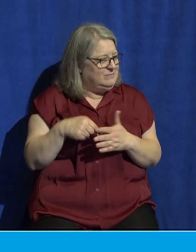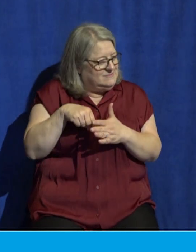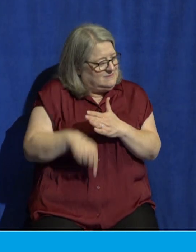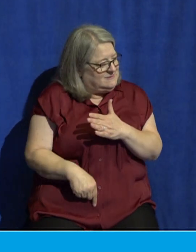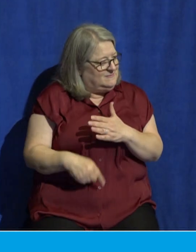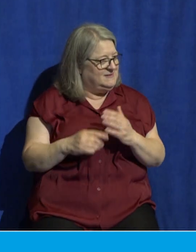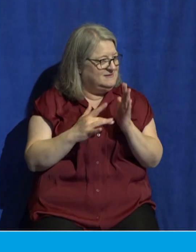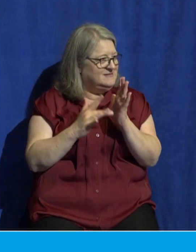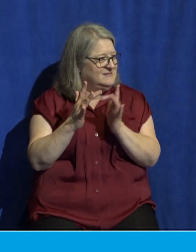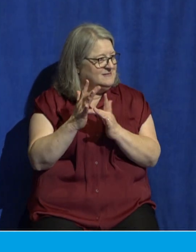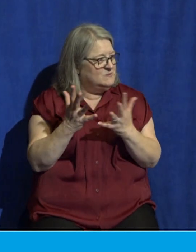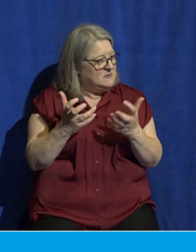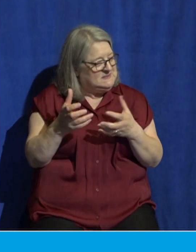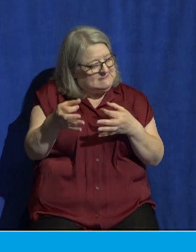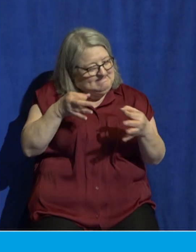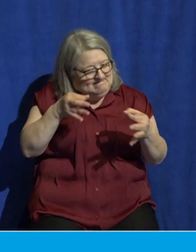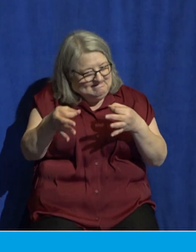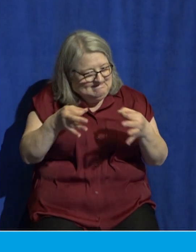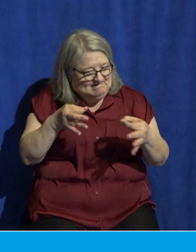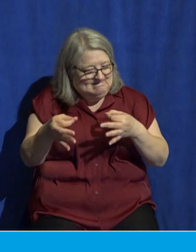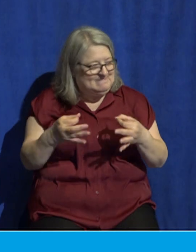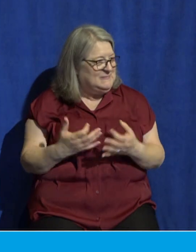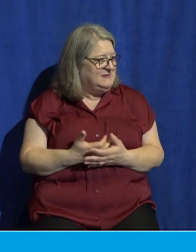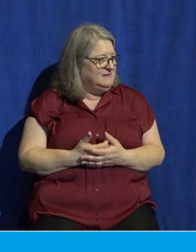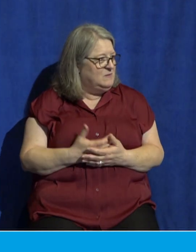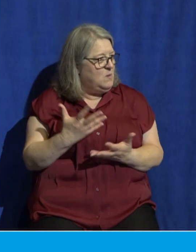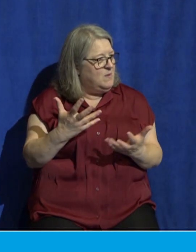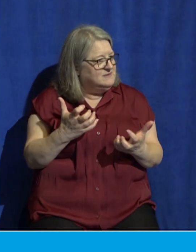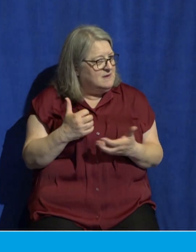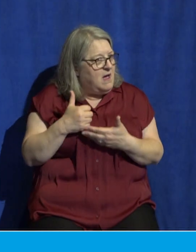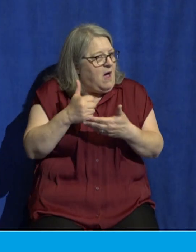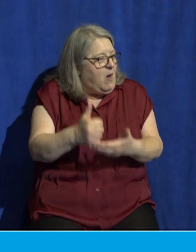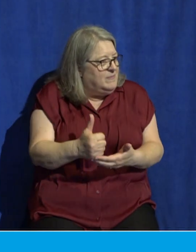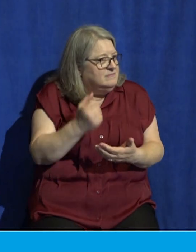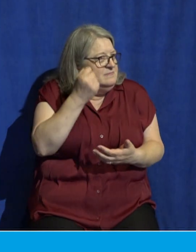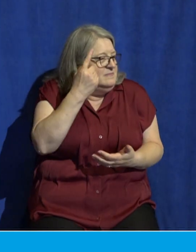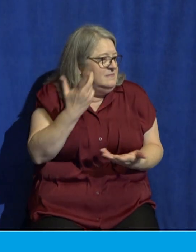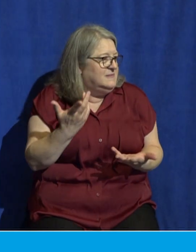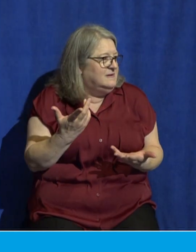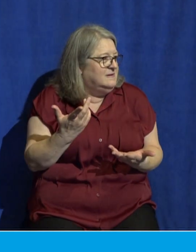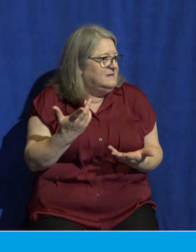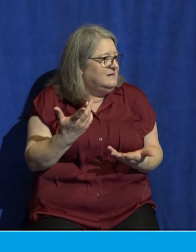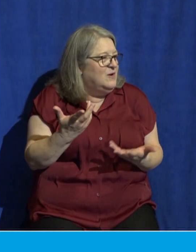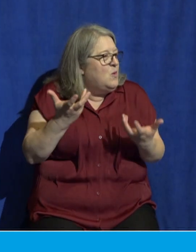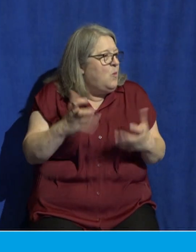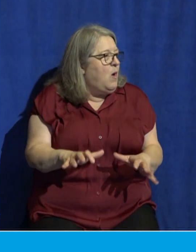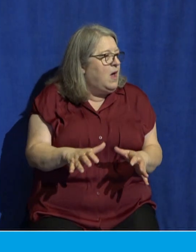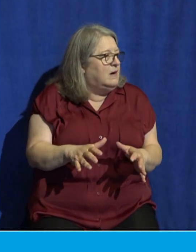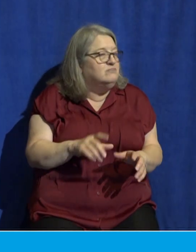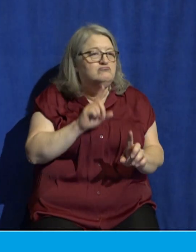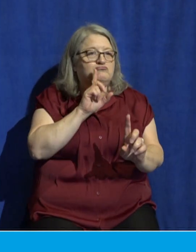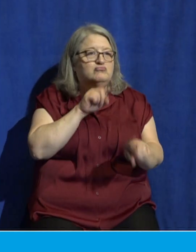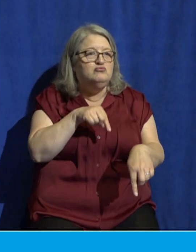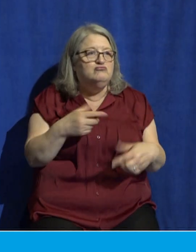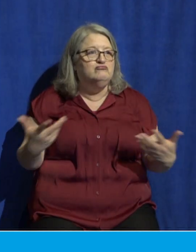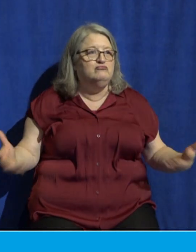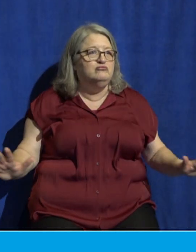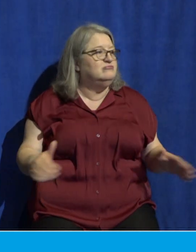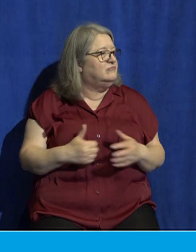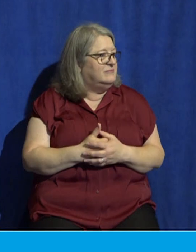us and more that he wants to do in and for us than simply answer the questions we have that really just scratched the surface or